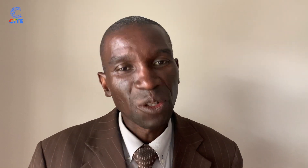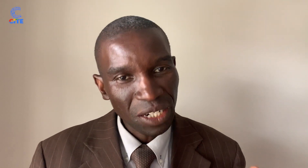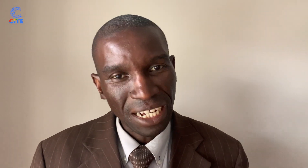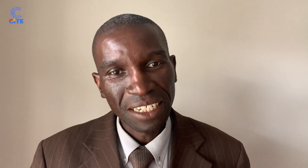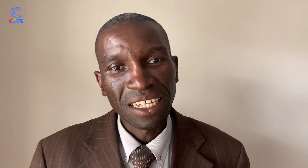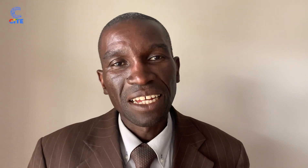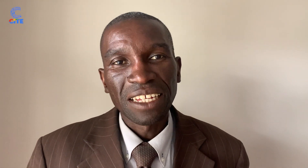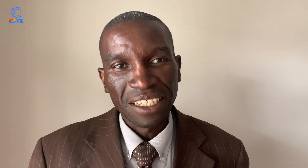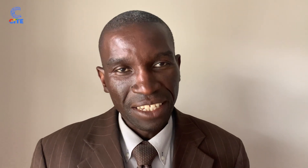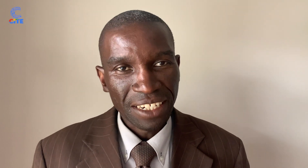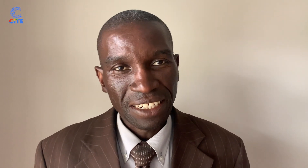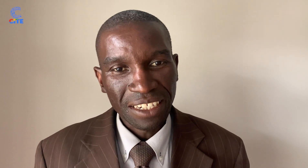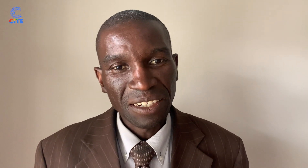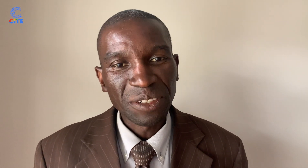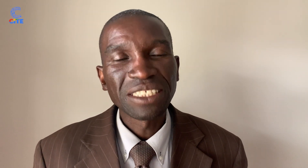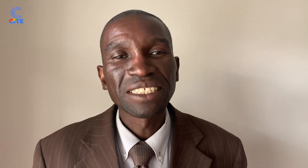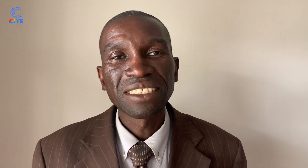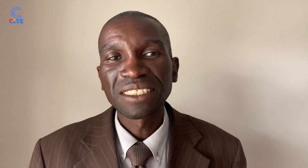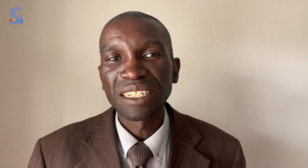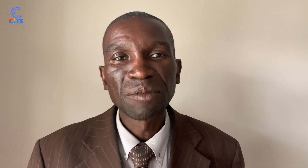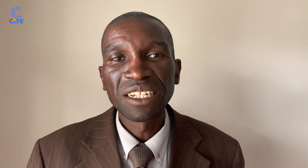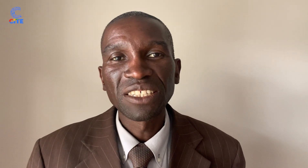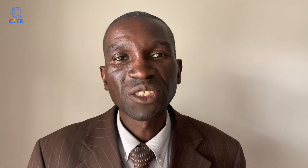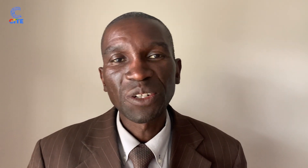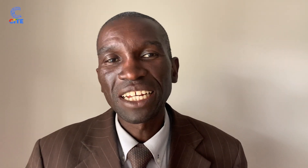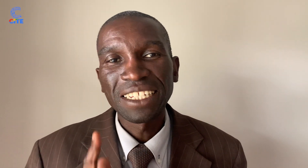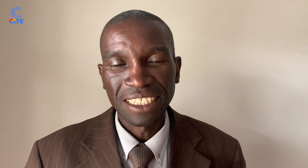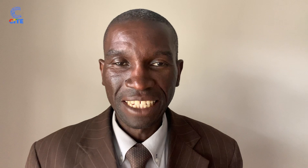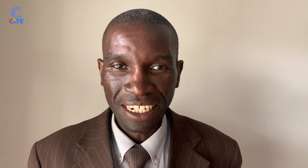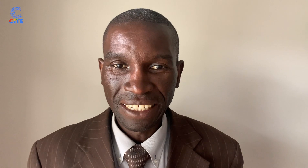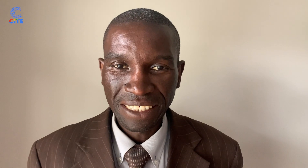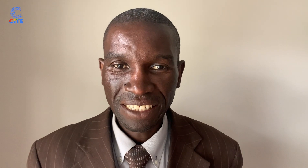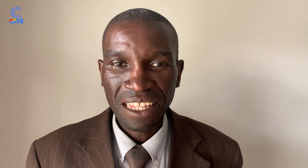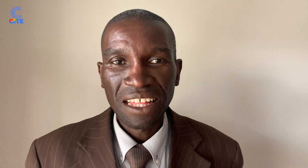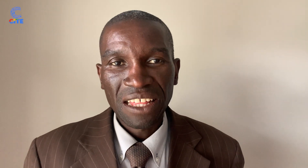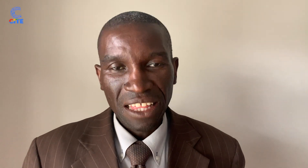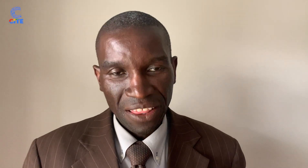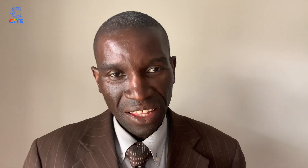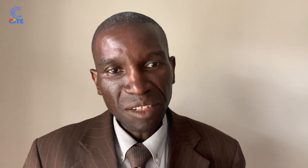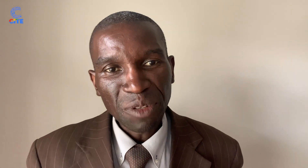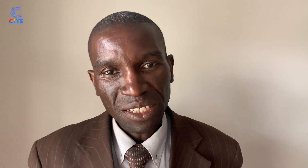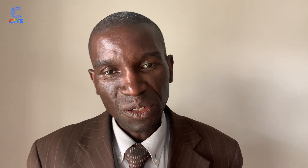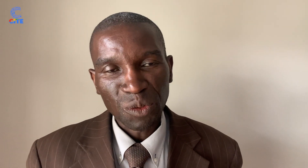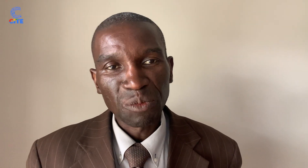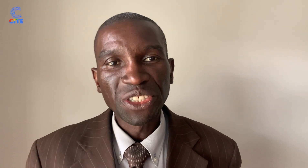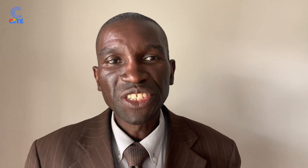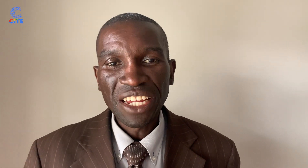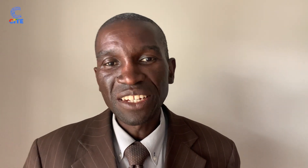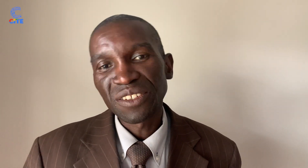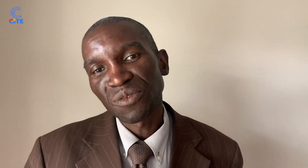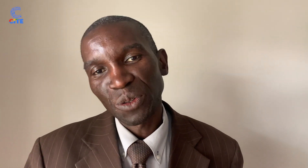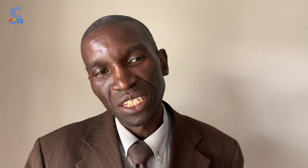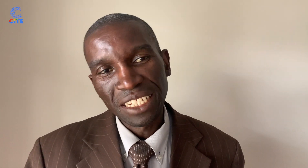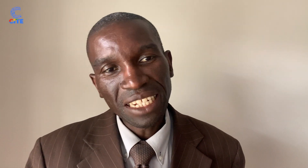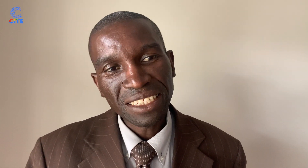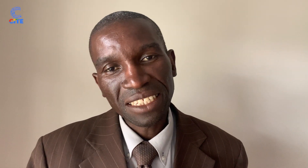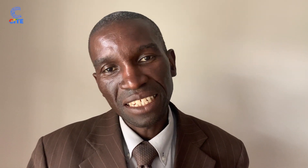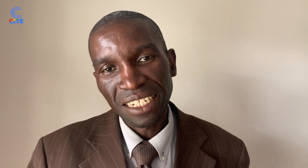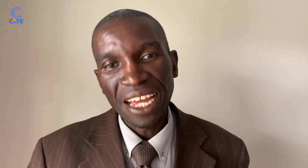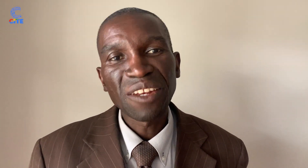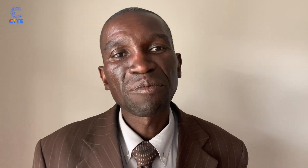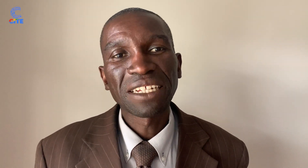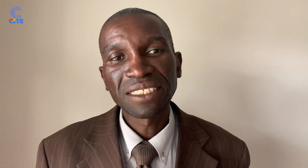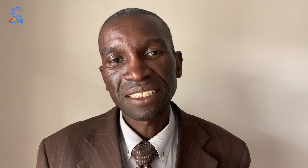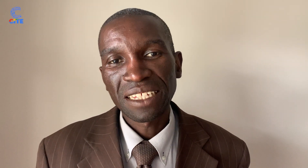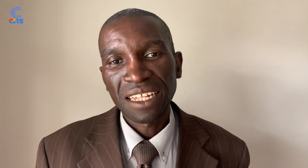speak the local hearing languages, Ndebele, Shona, and English. And that person will be trained for the next